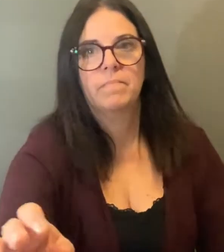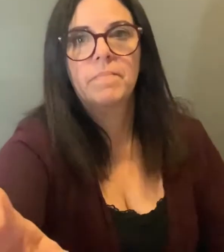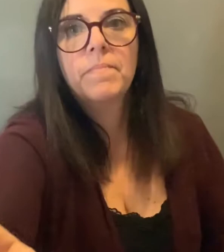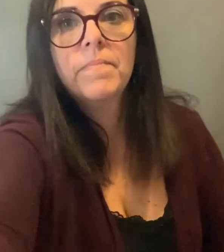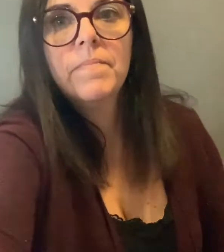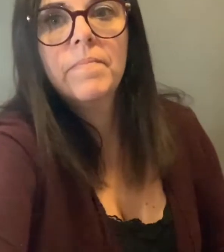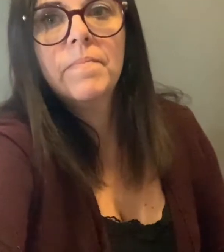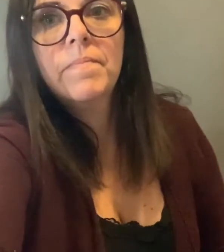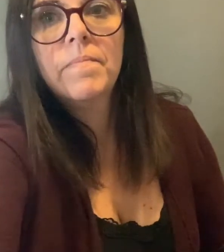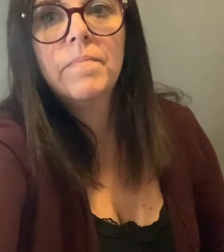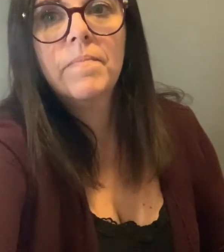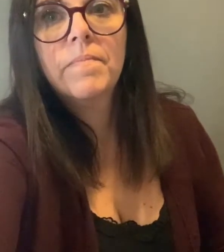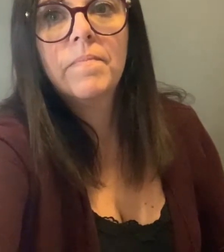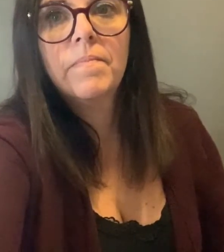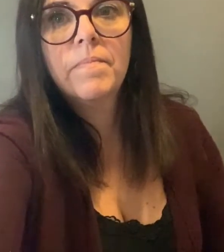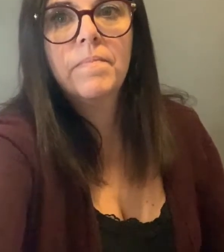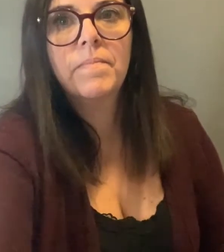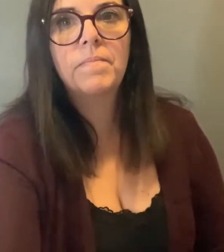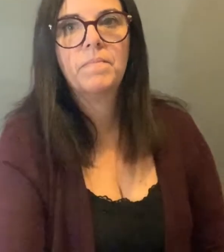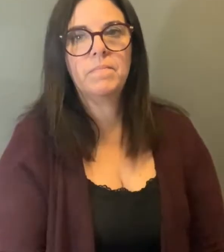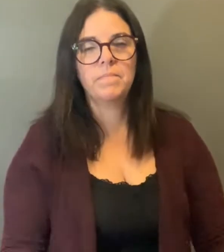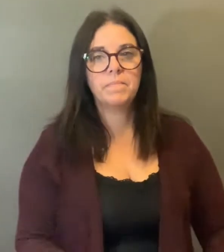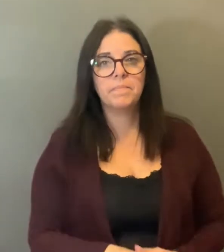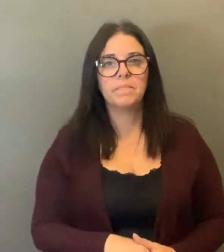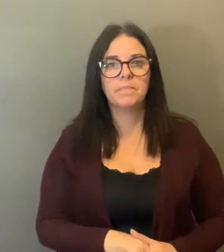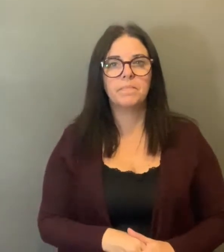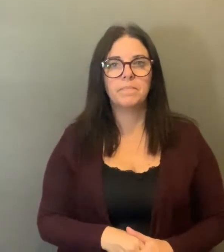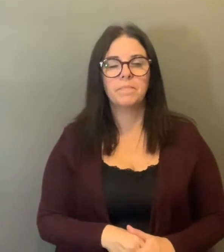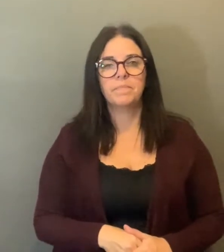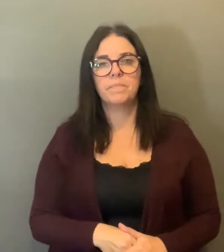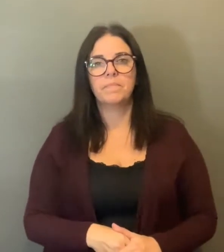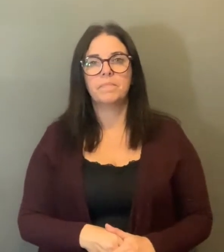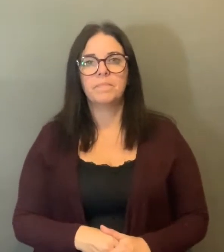Okay. Any questions from the Windsor Star?